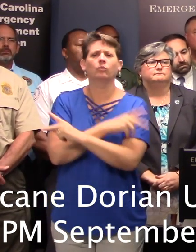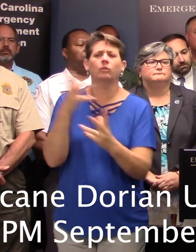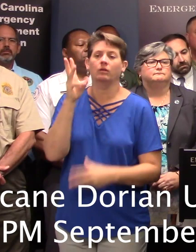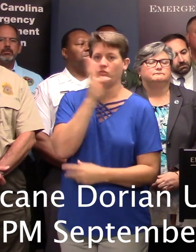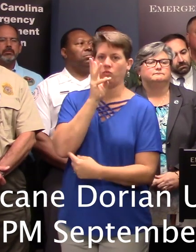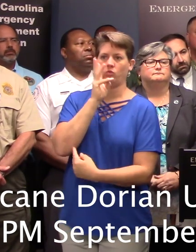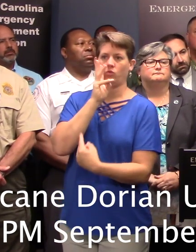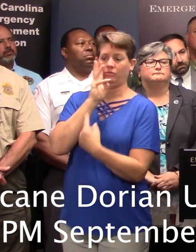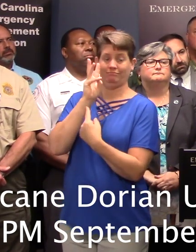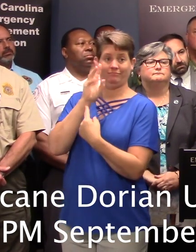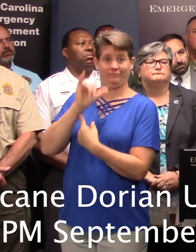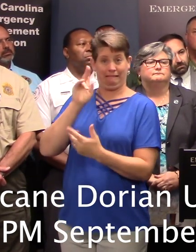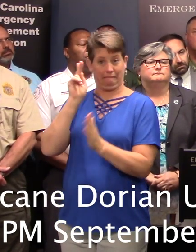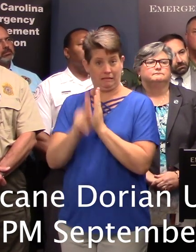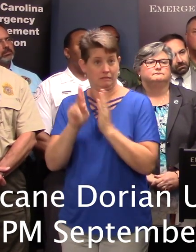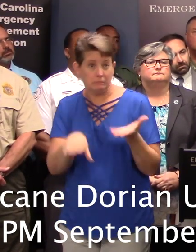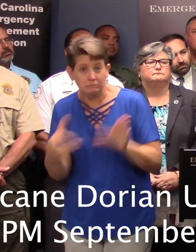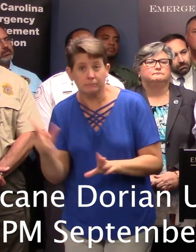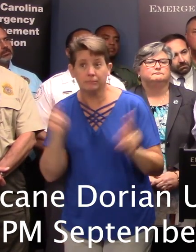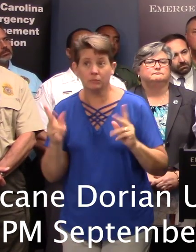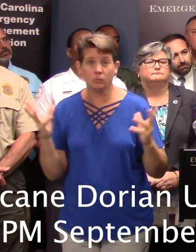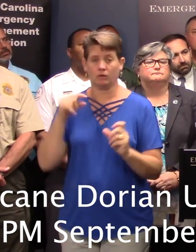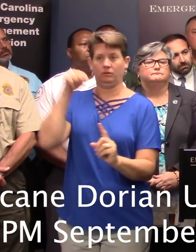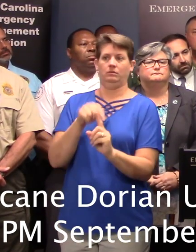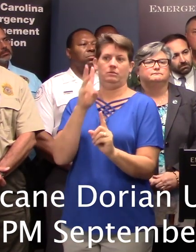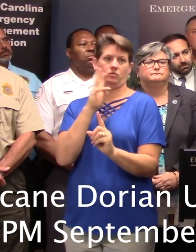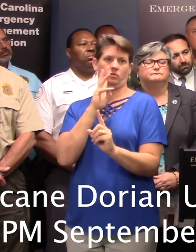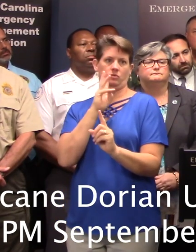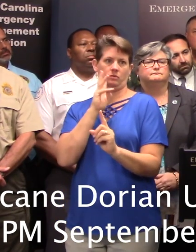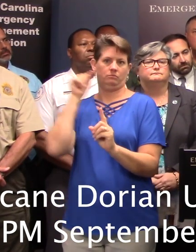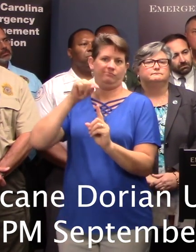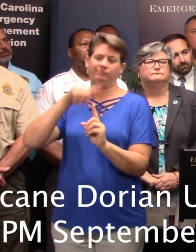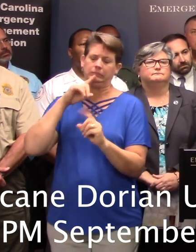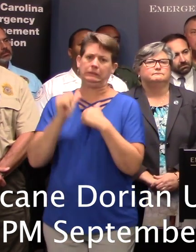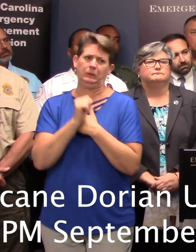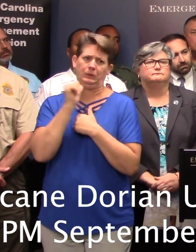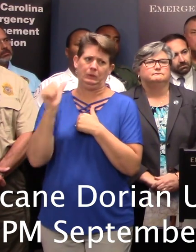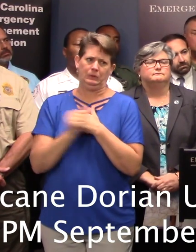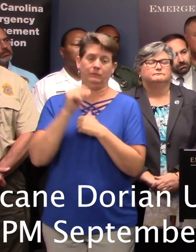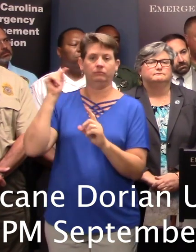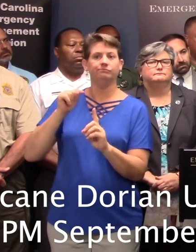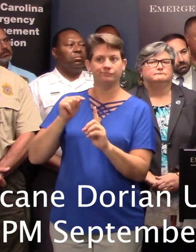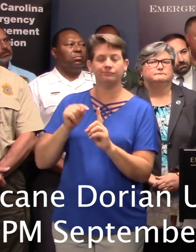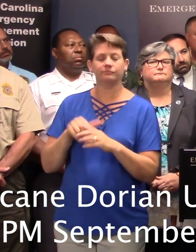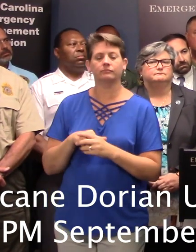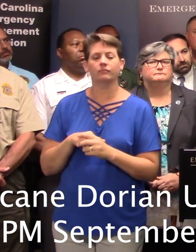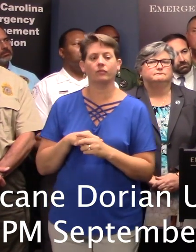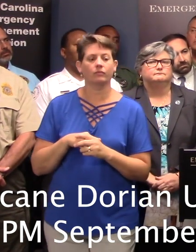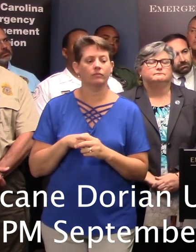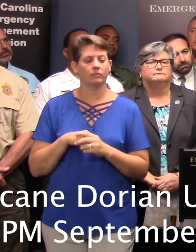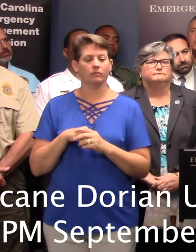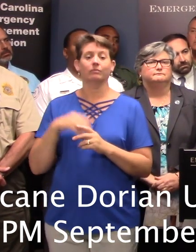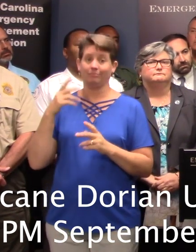the water that kills people. It is the water that is the real danger. And it is clear that we are going to